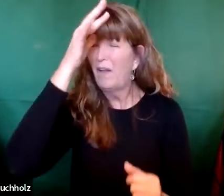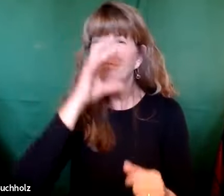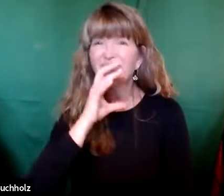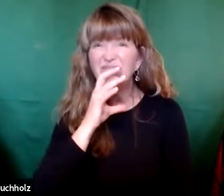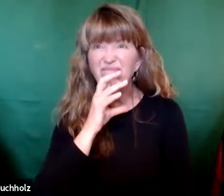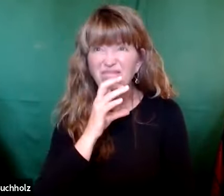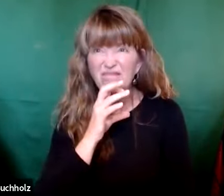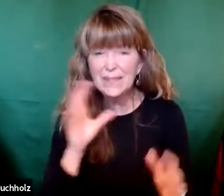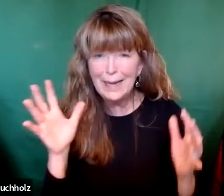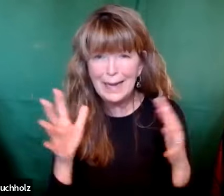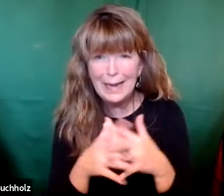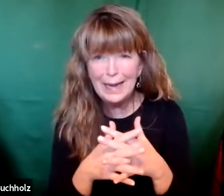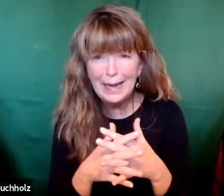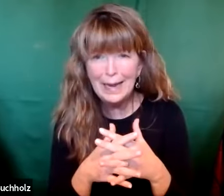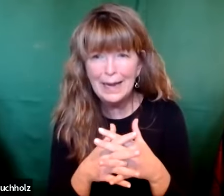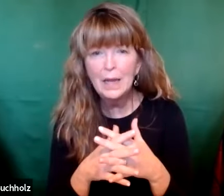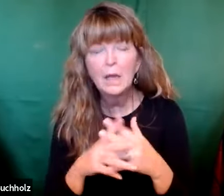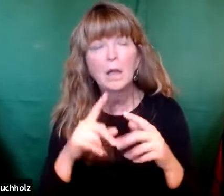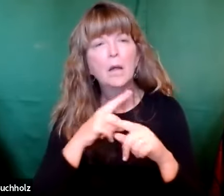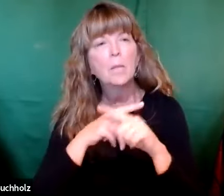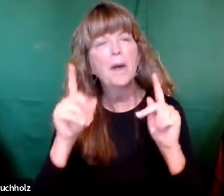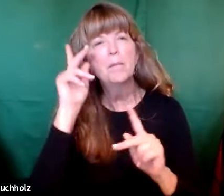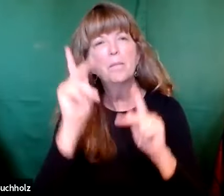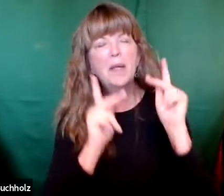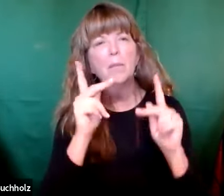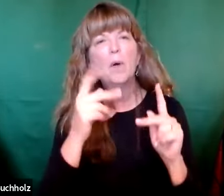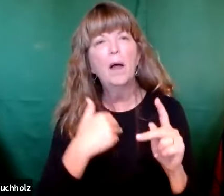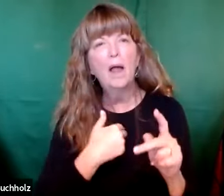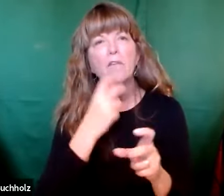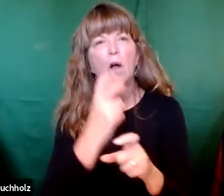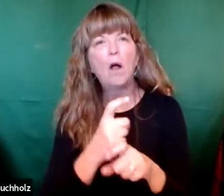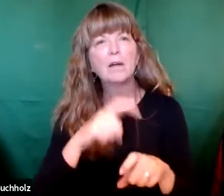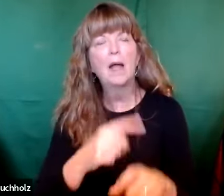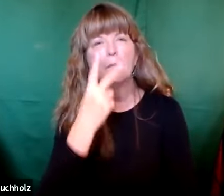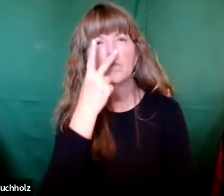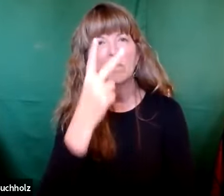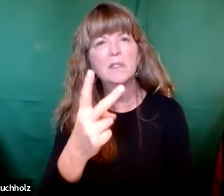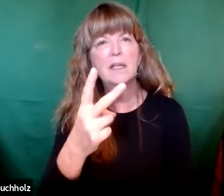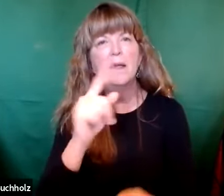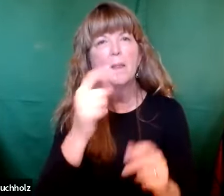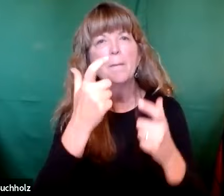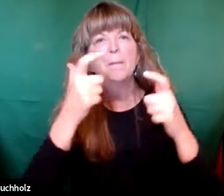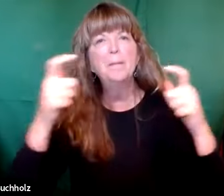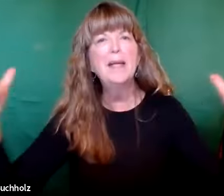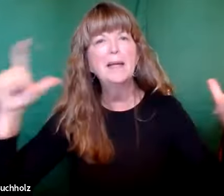had never happened before. Both the parents were very old and still she was pregnant.